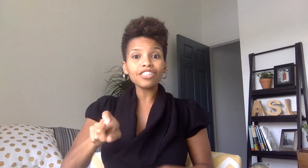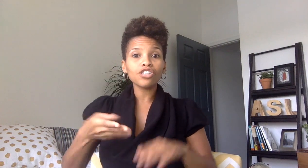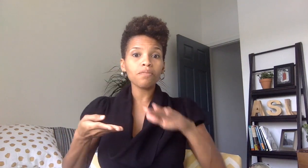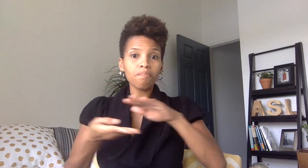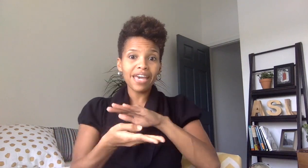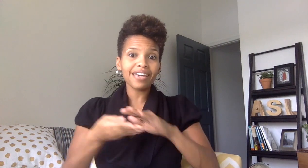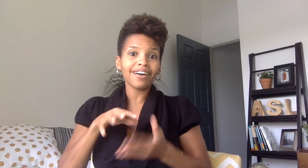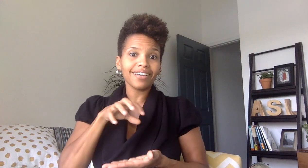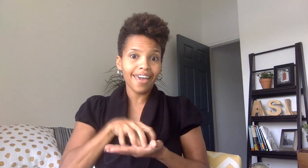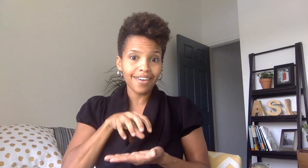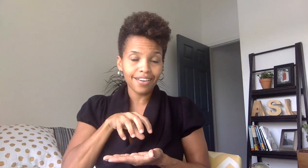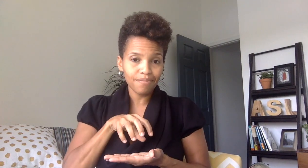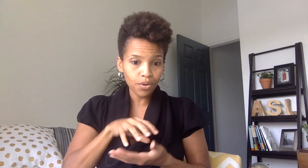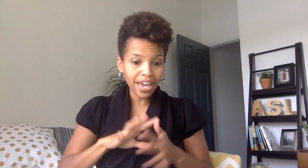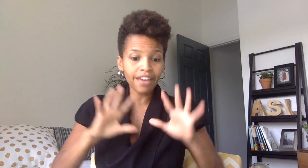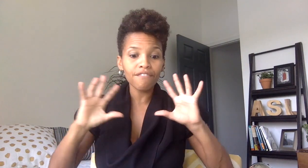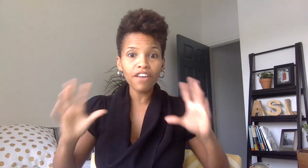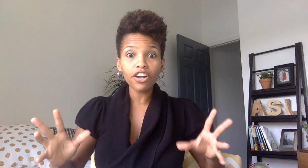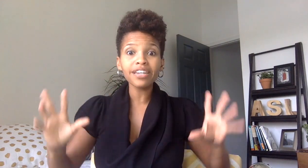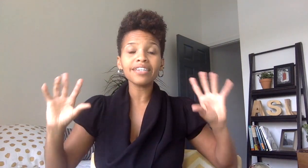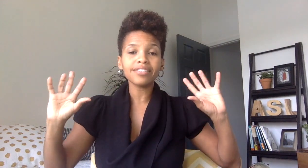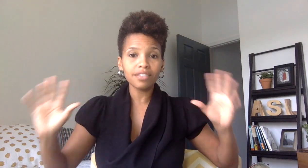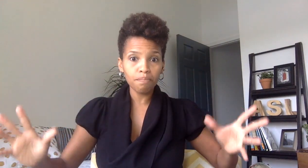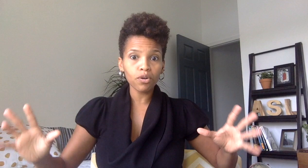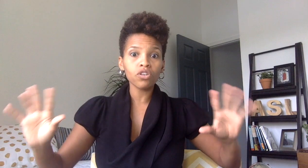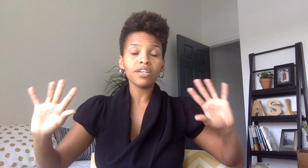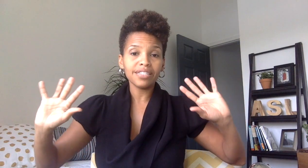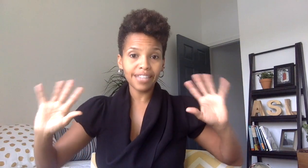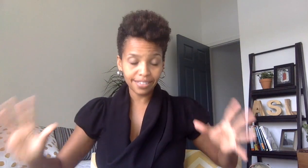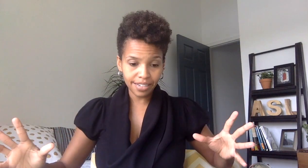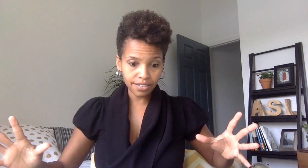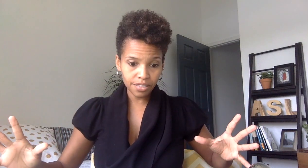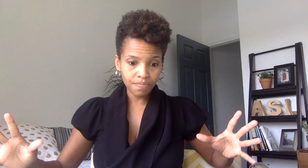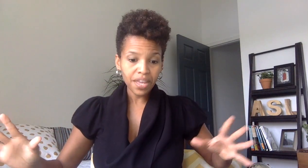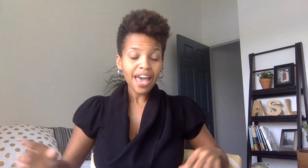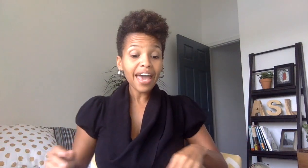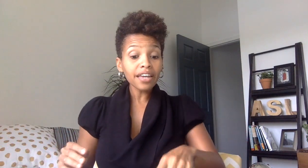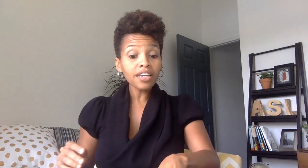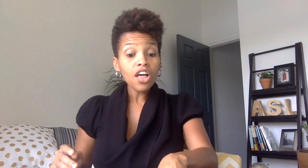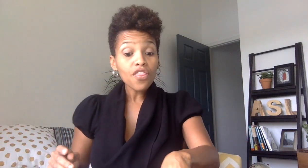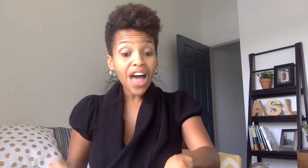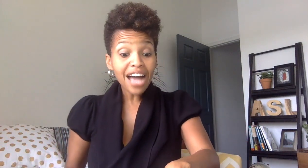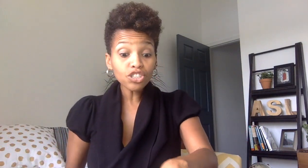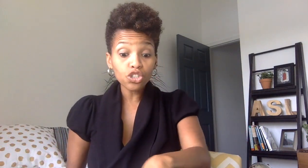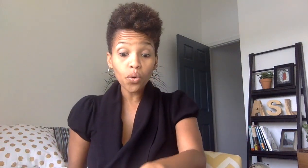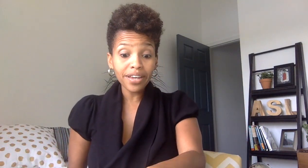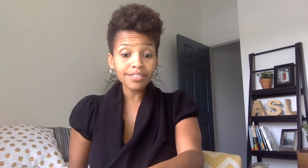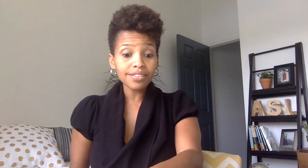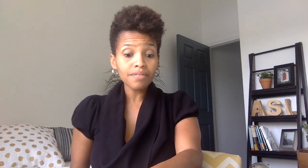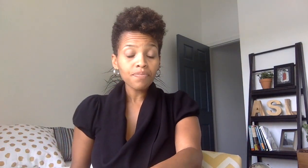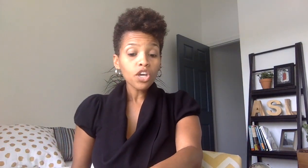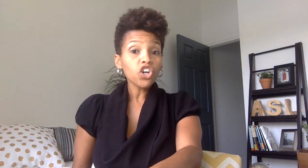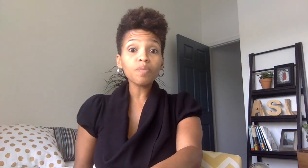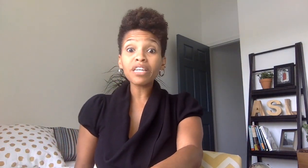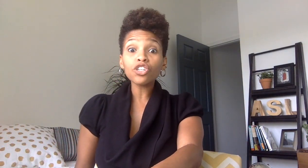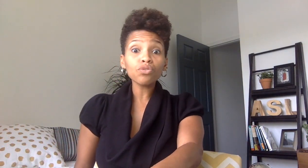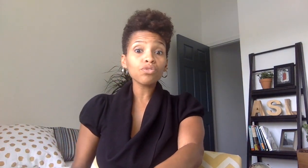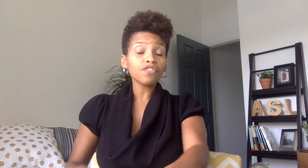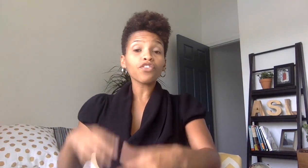to bake a cake okay very simple sentence and that choice could be used for